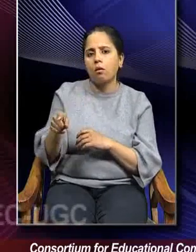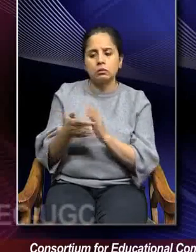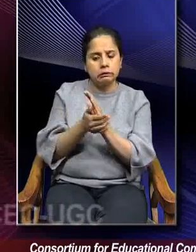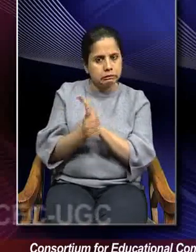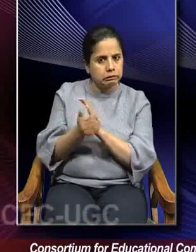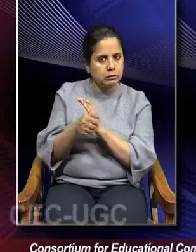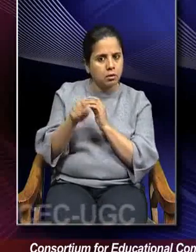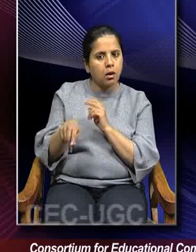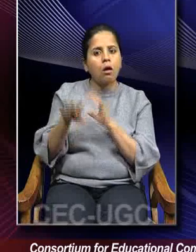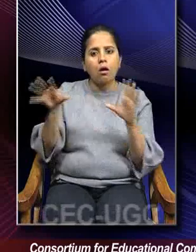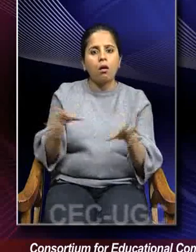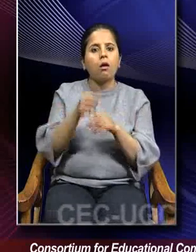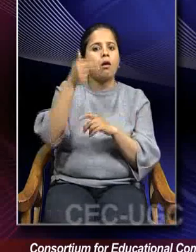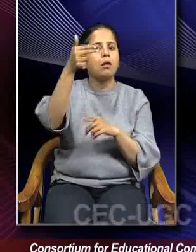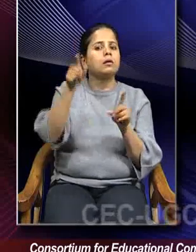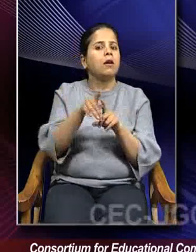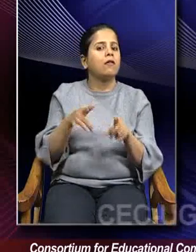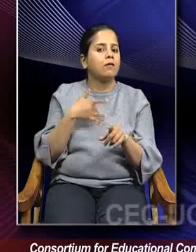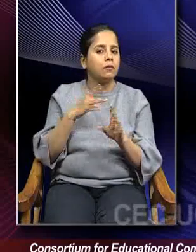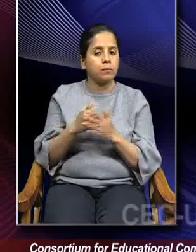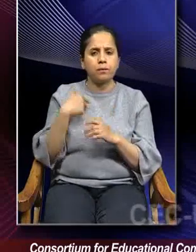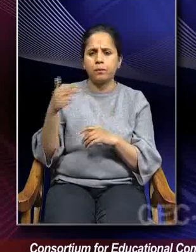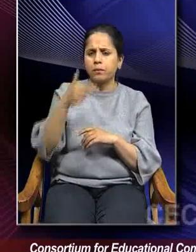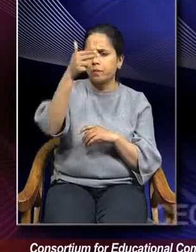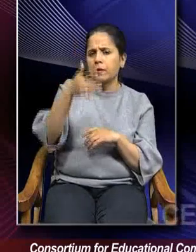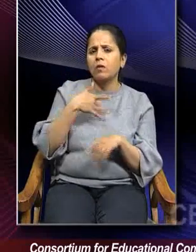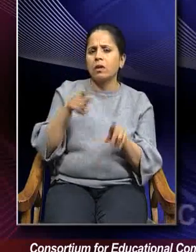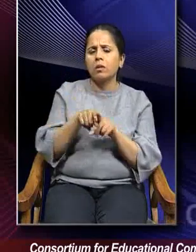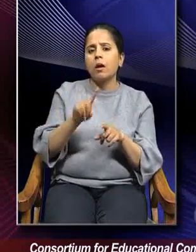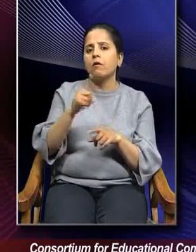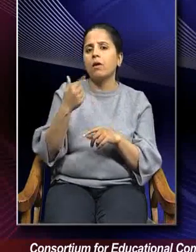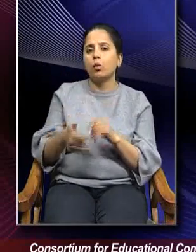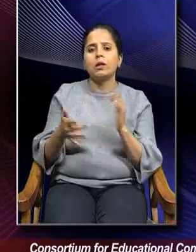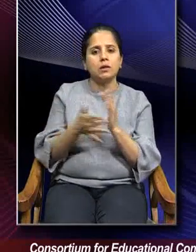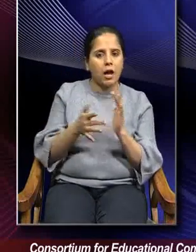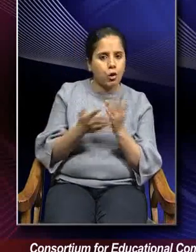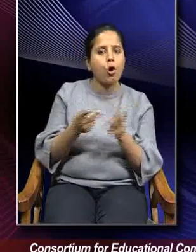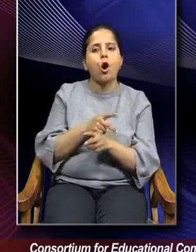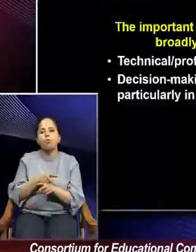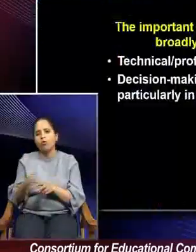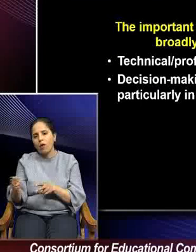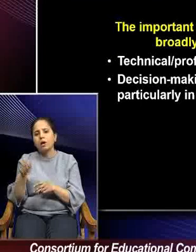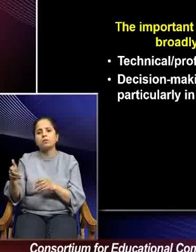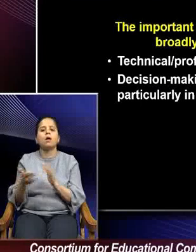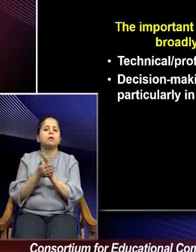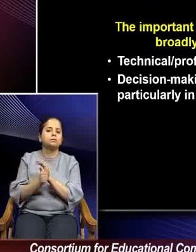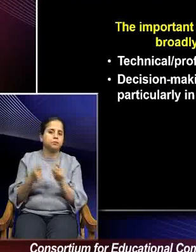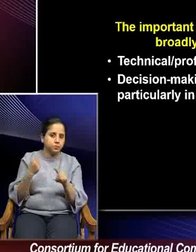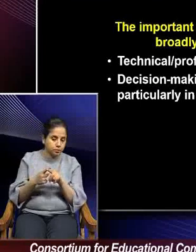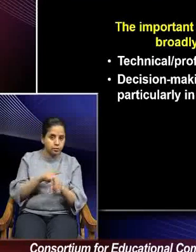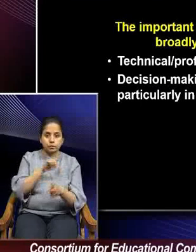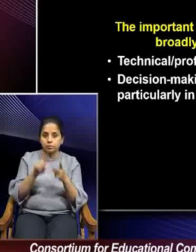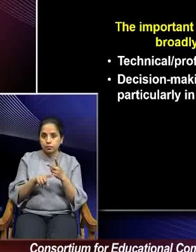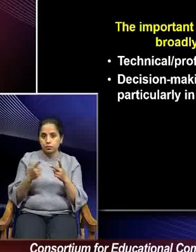broadly classified like this. We classify them like the first one is technical or professional competence. The second one is